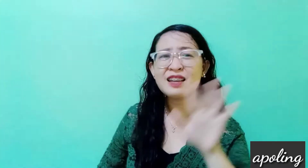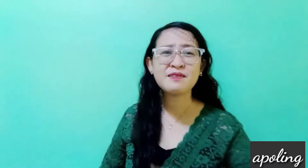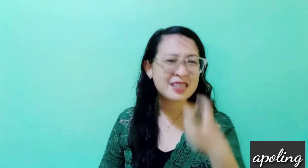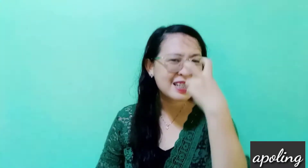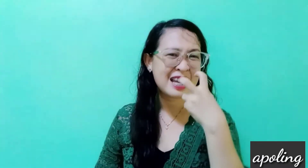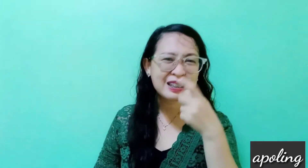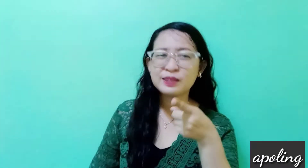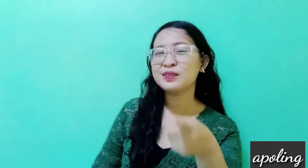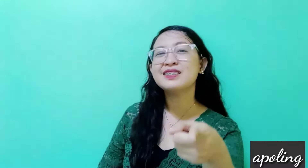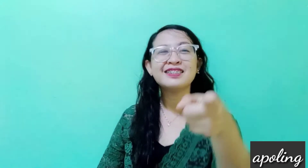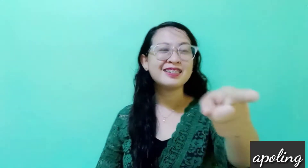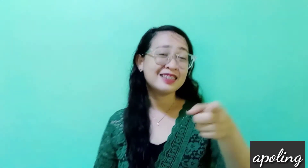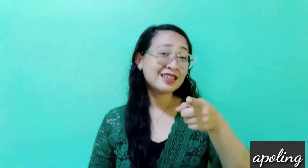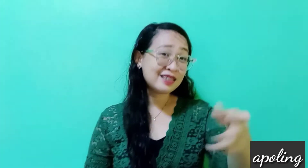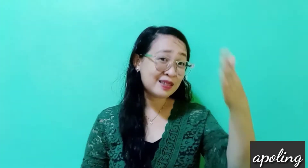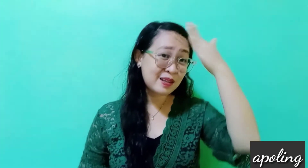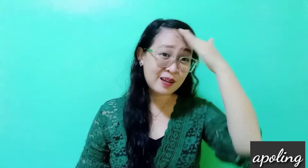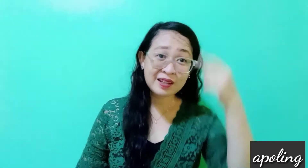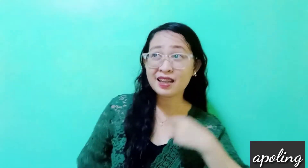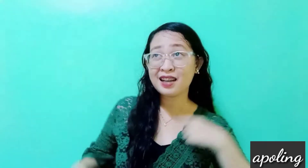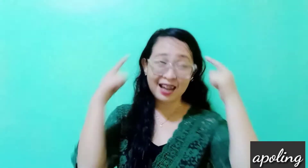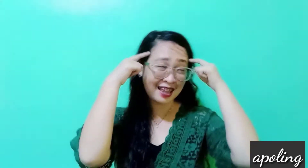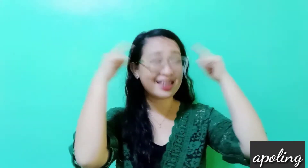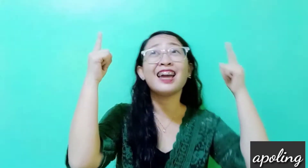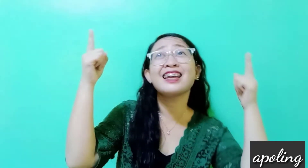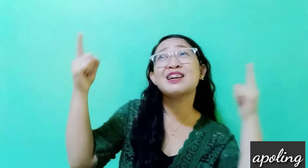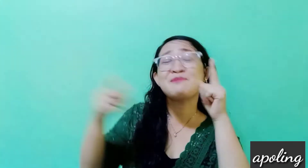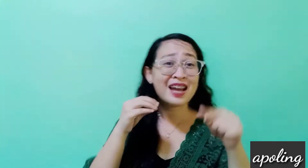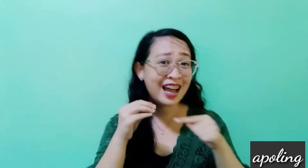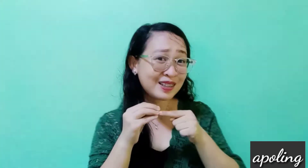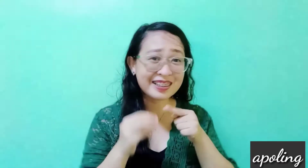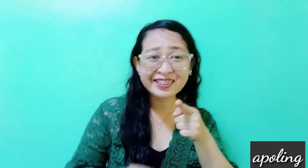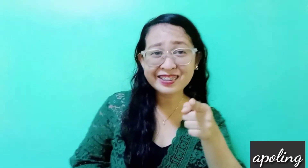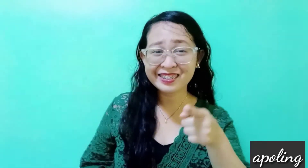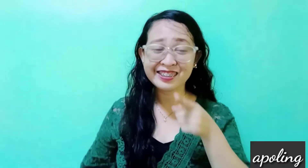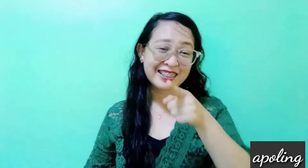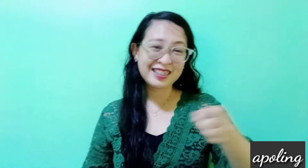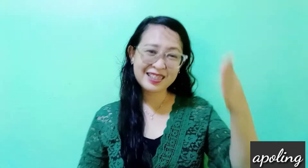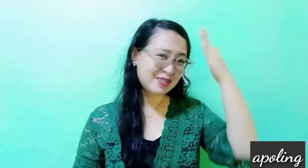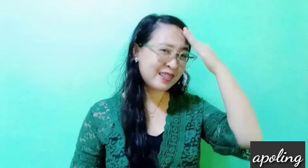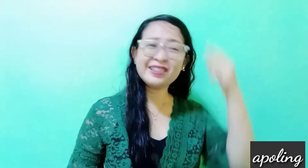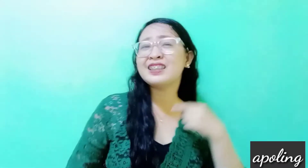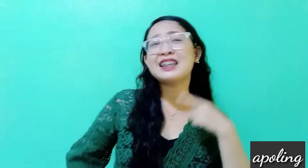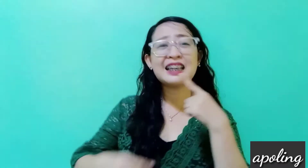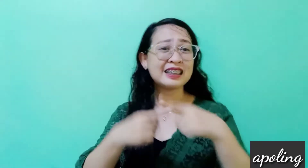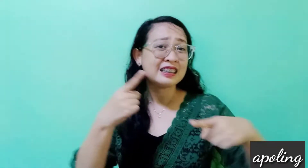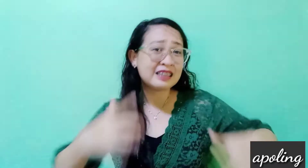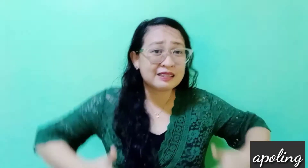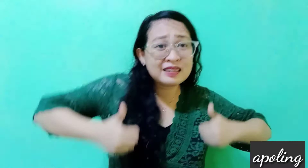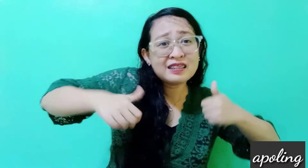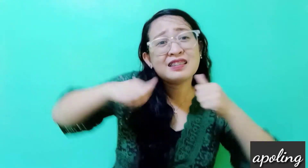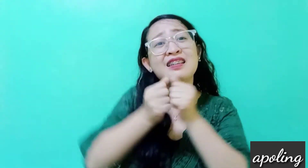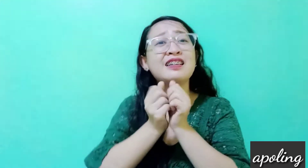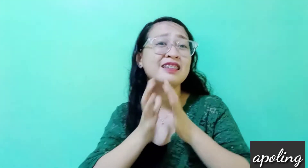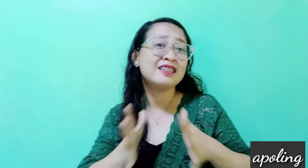doubt you And you know that I'll think about you And you know I can't live without you